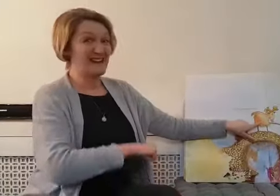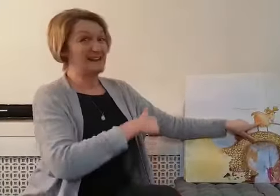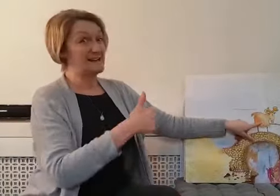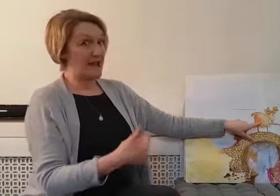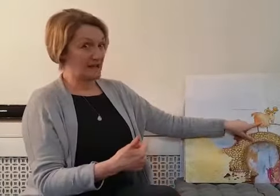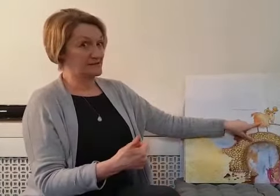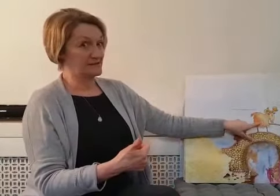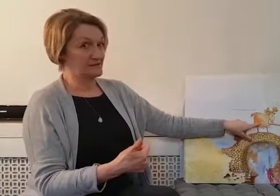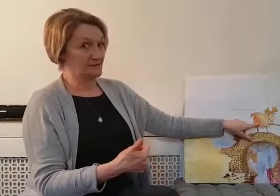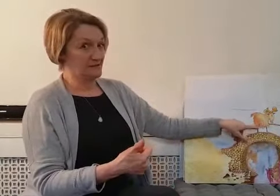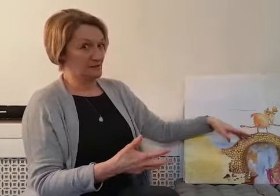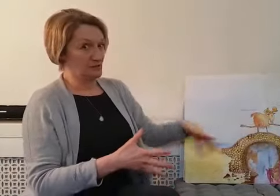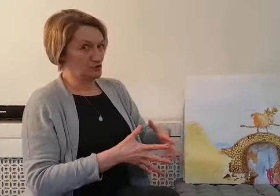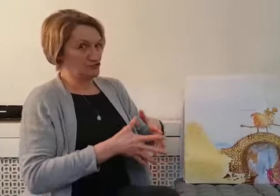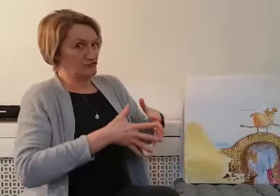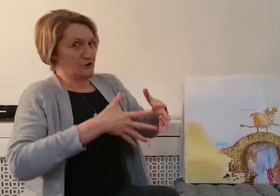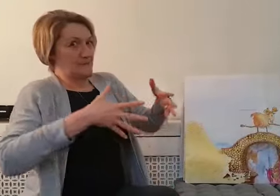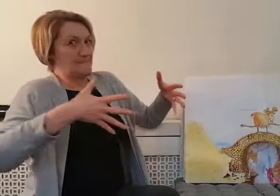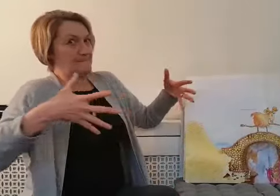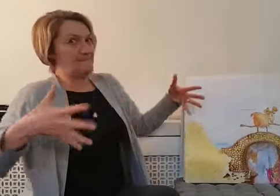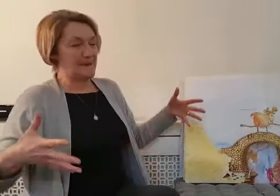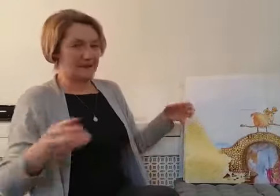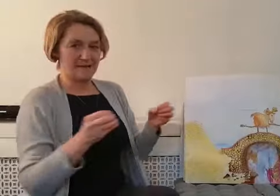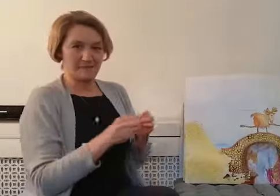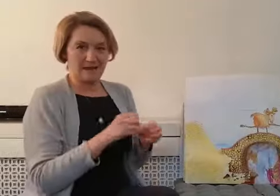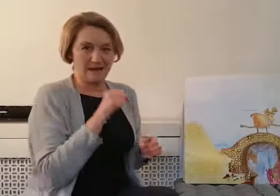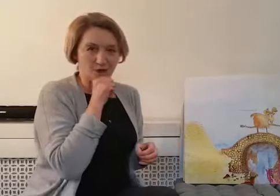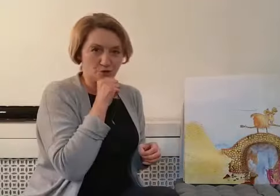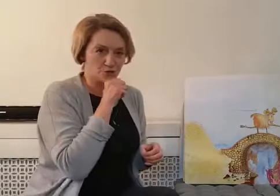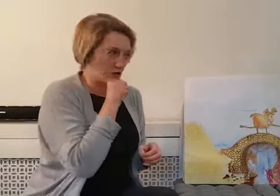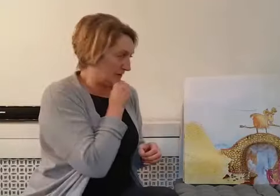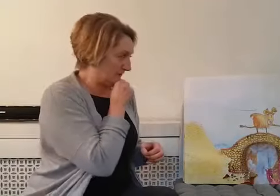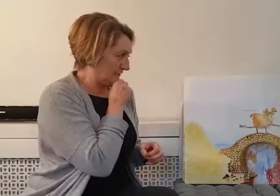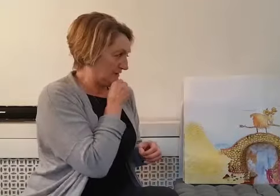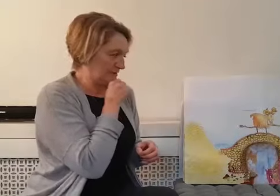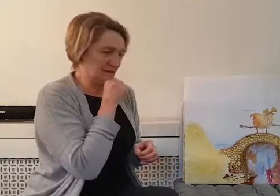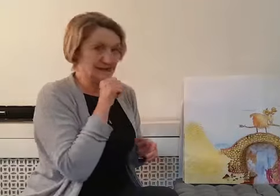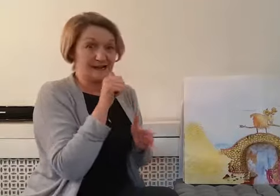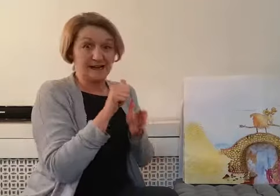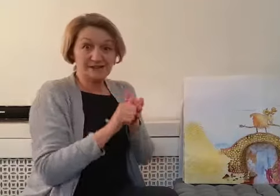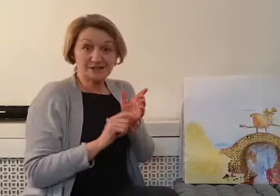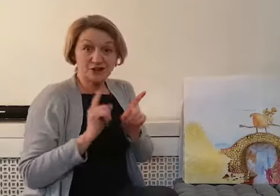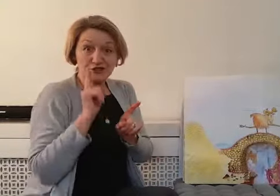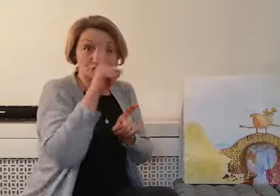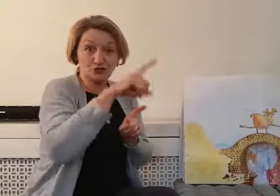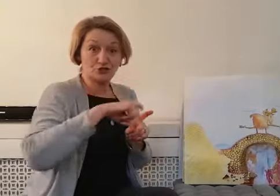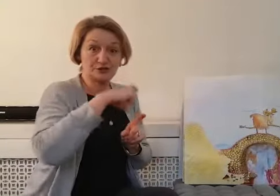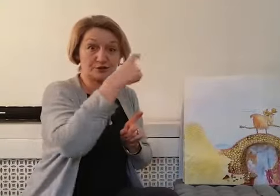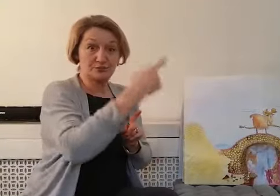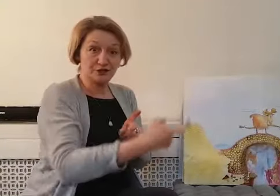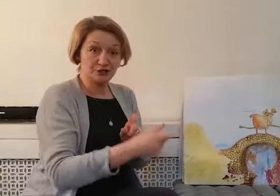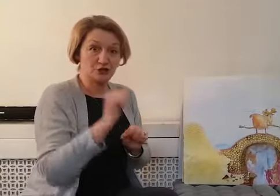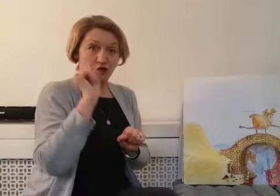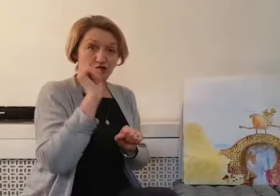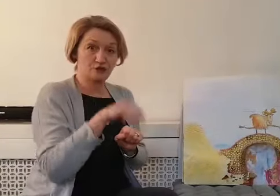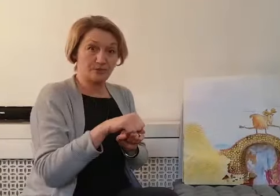Next was great big Billy Goat Gruff. He started to cross the bridge. Trip